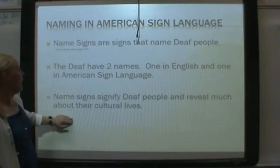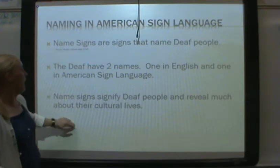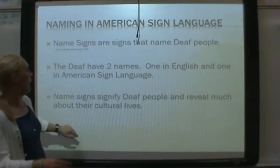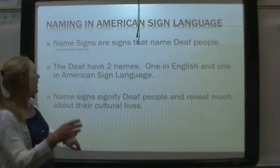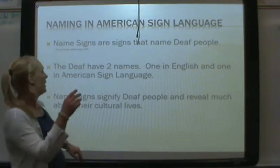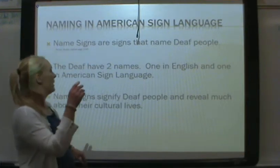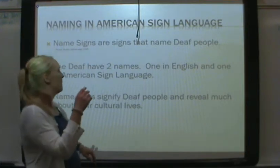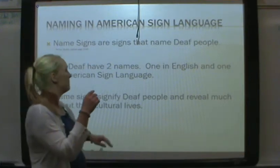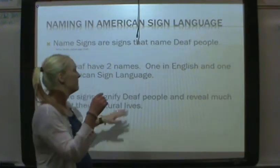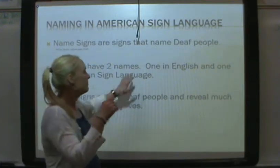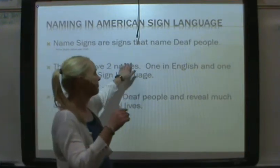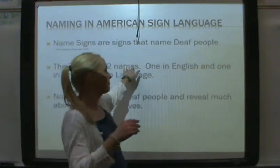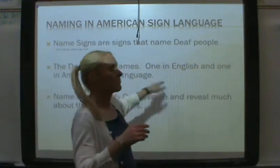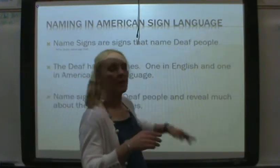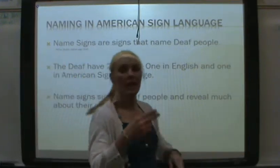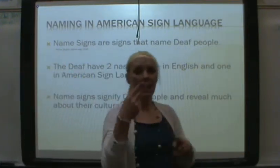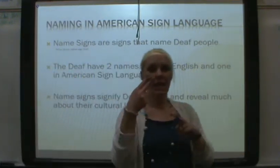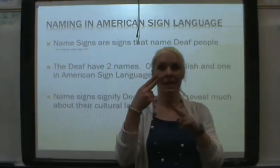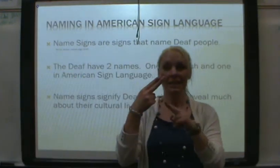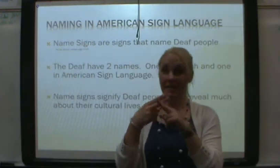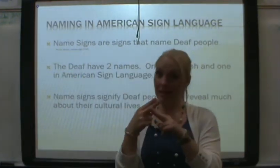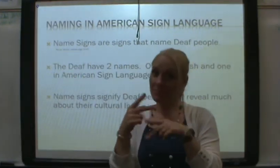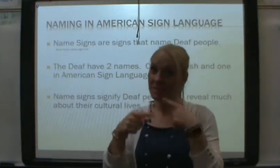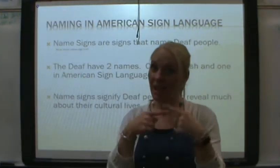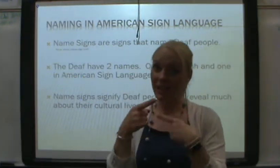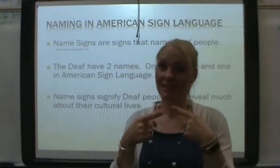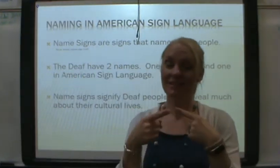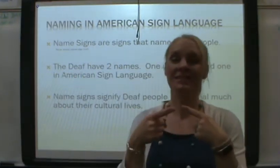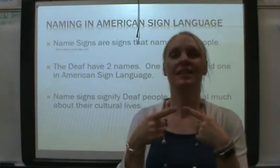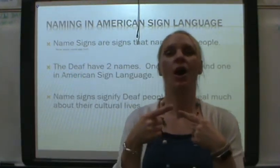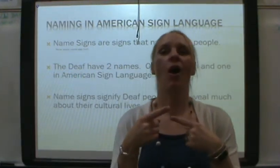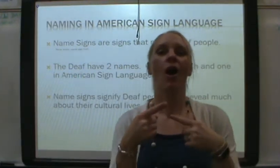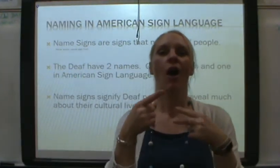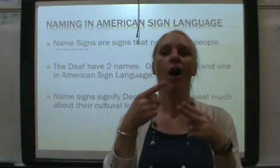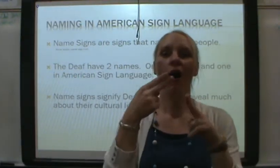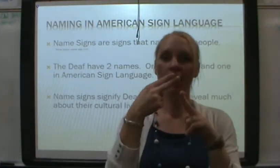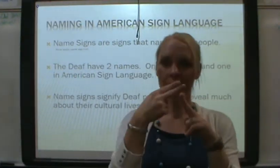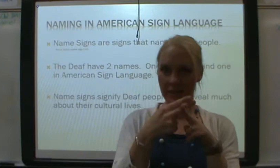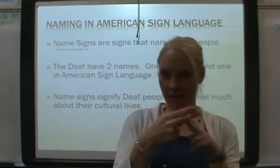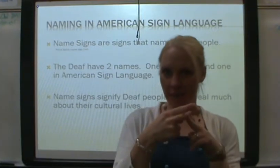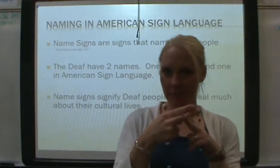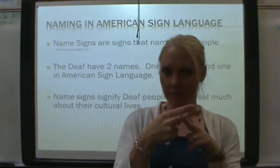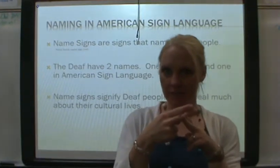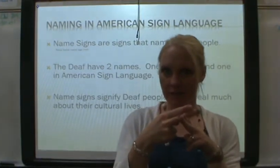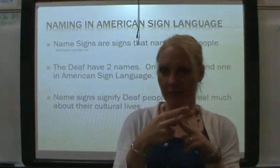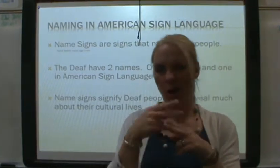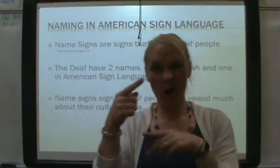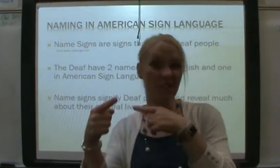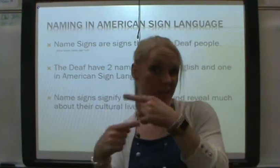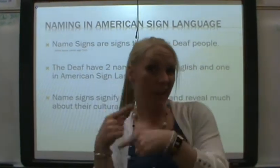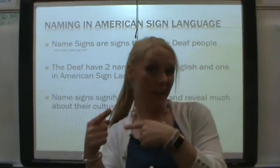Alright, name signs are names are signs